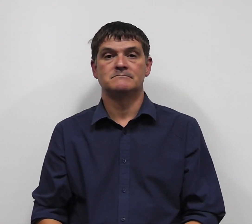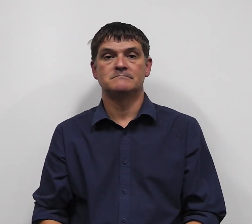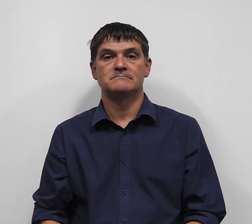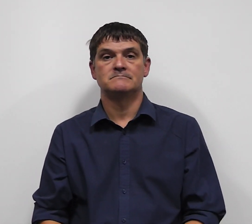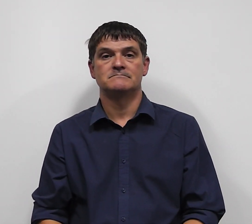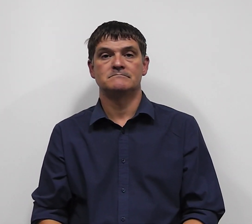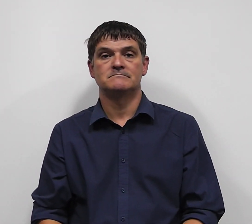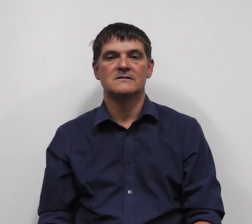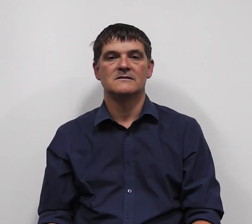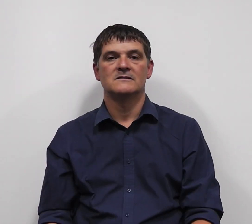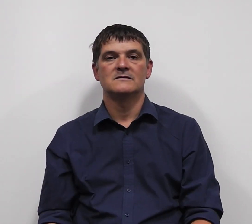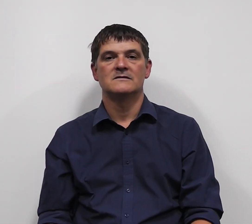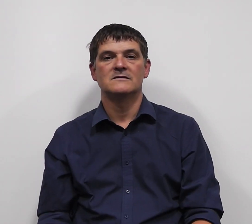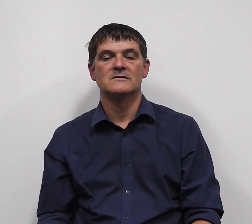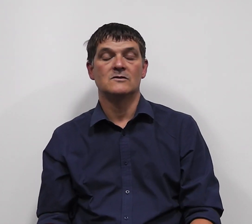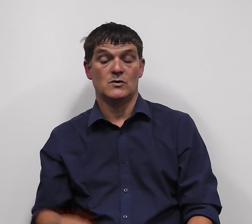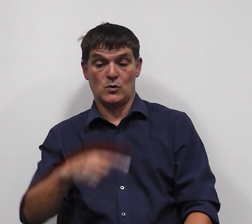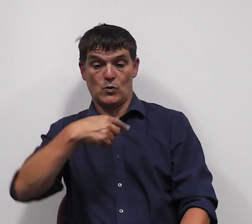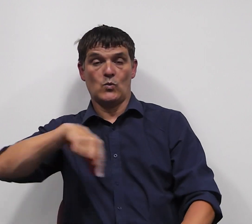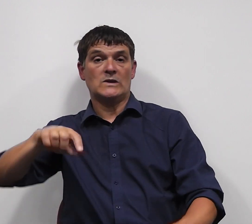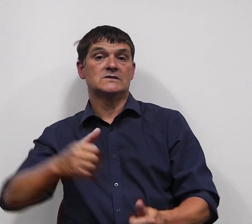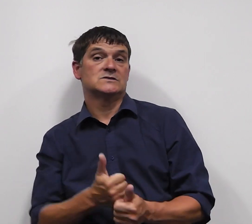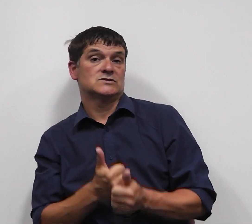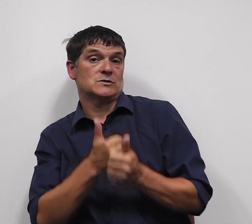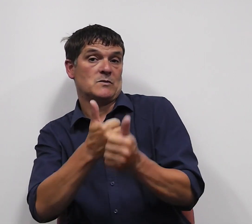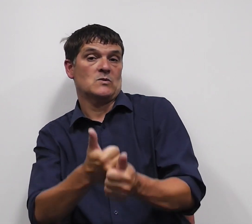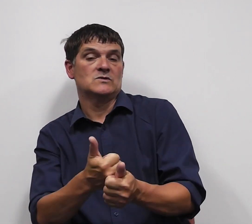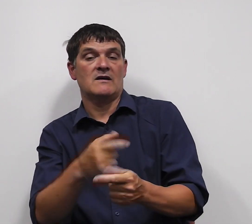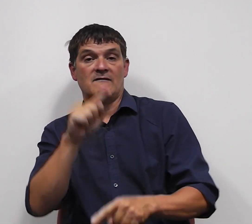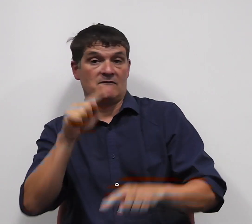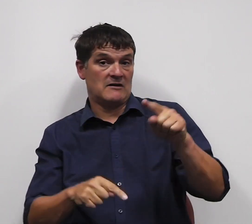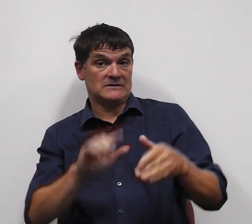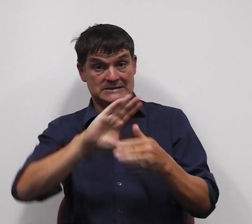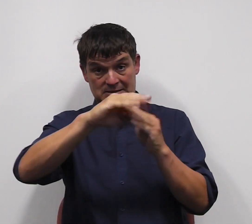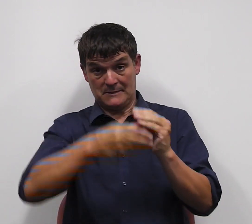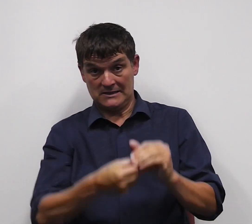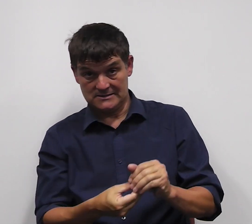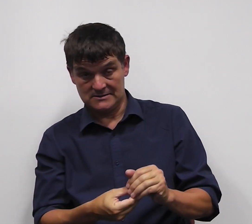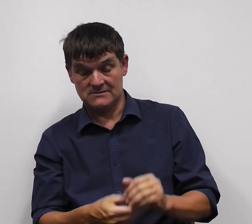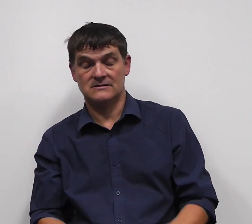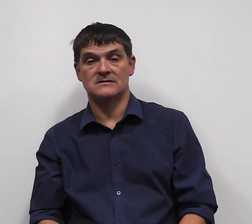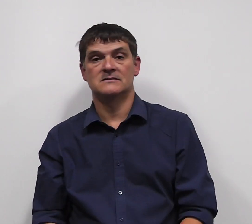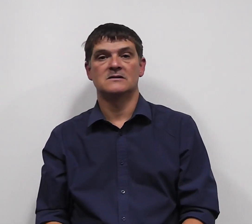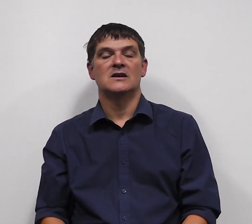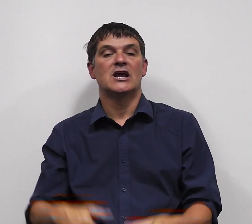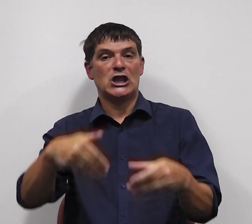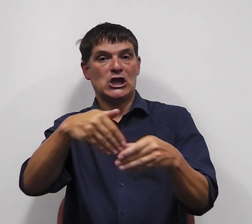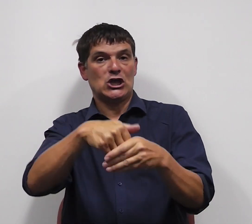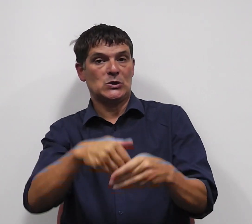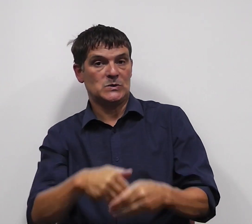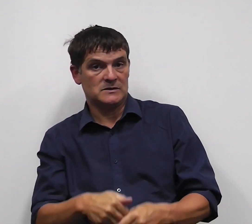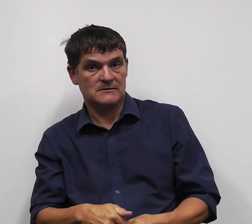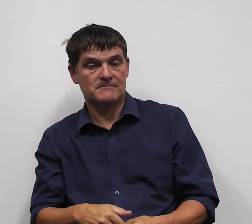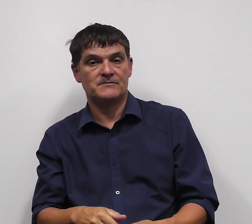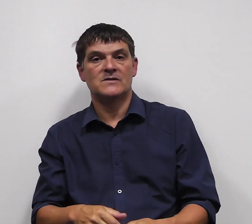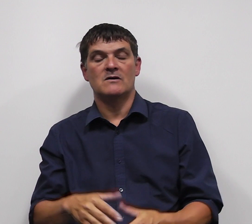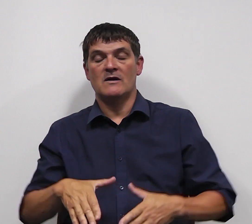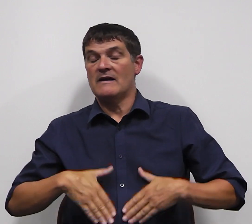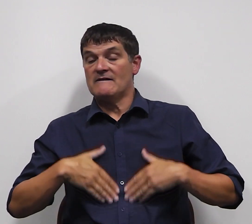We support a range of disabilities including physical disability,